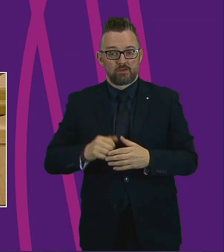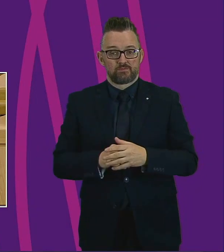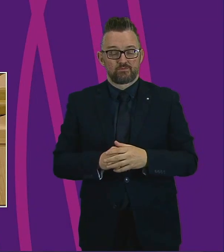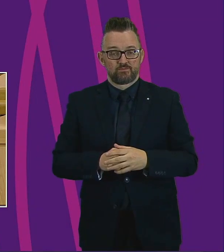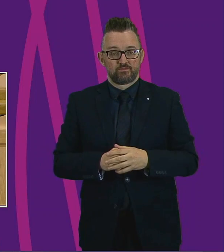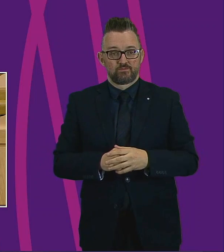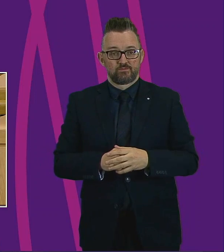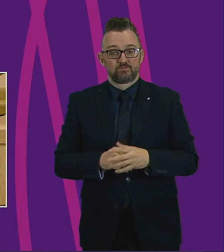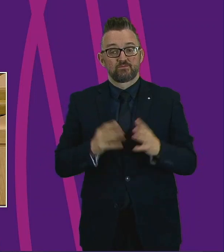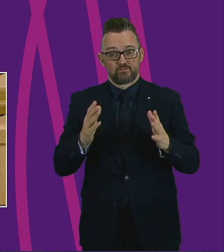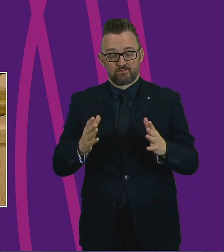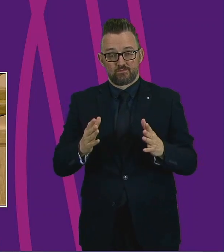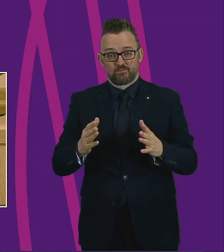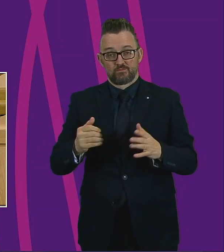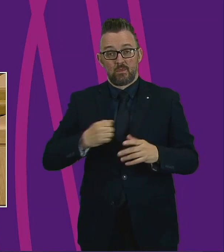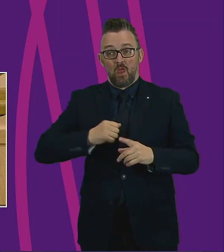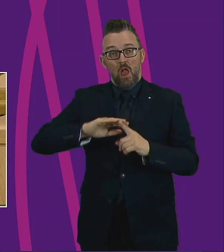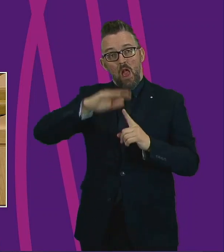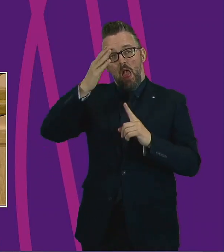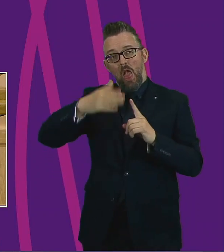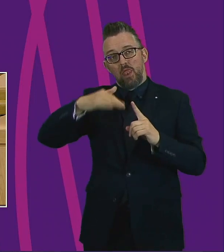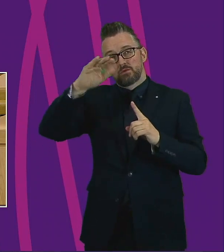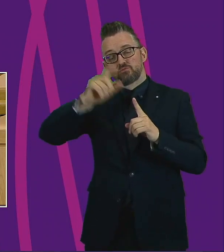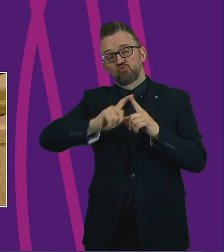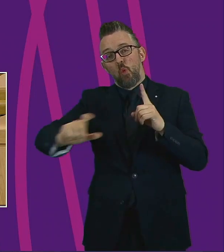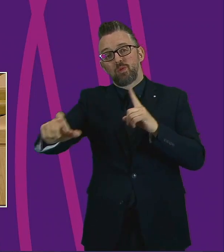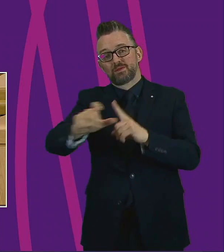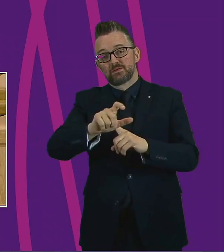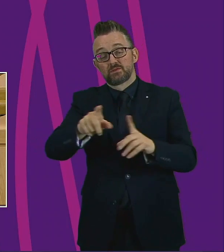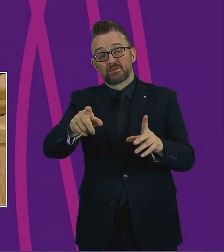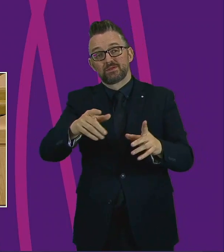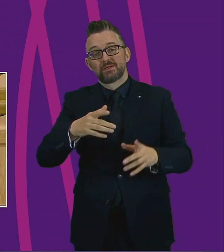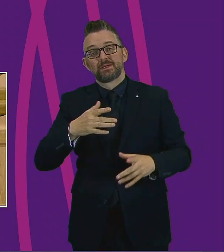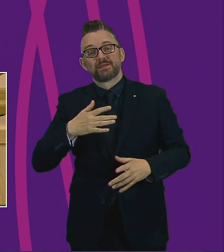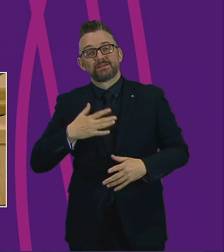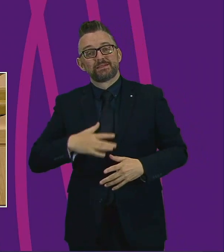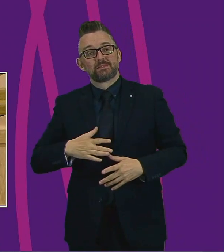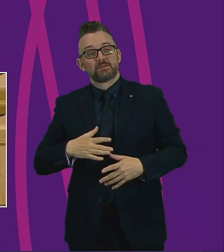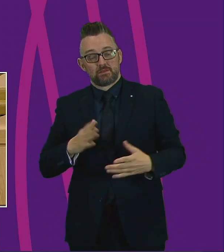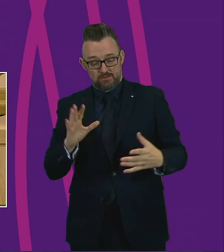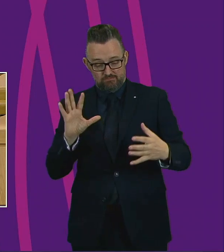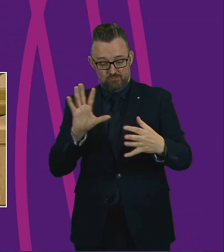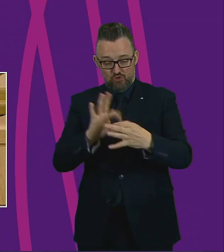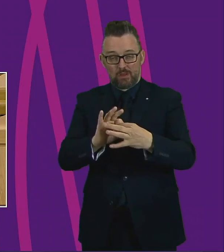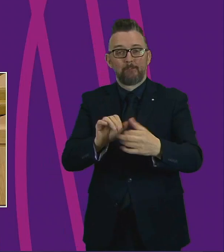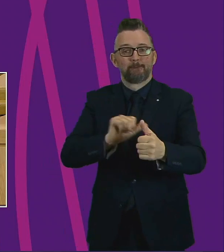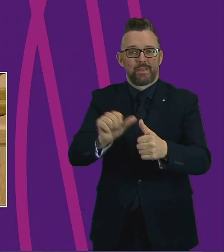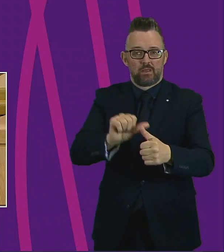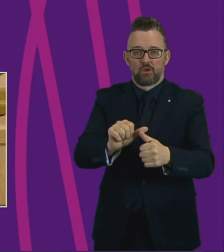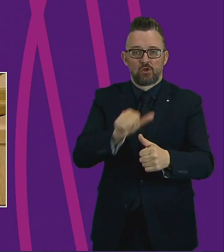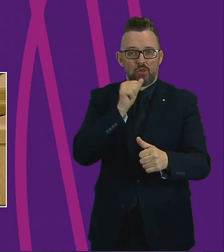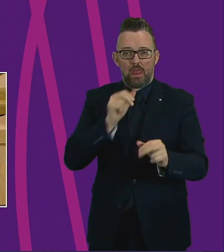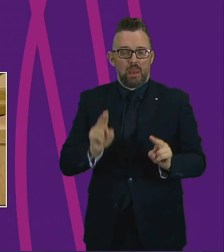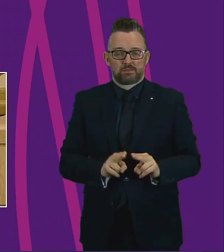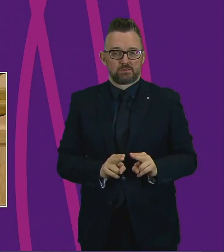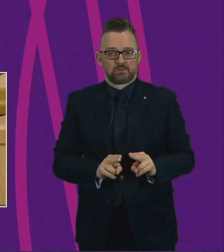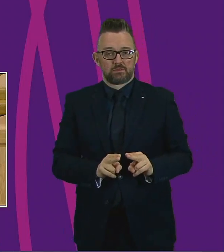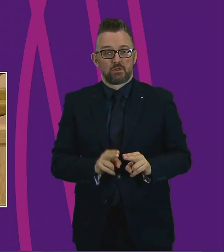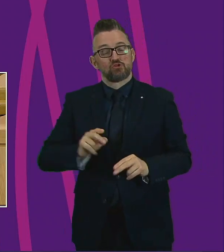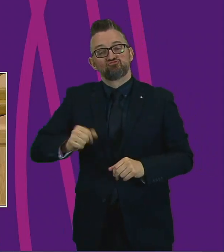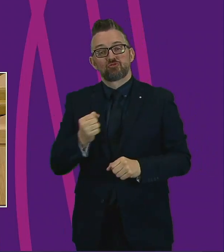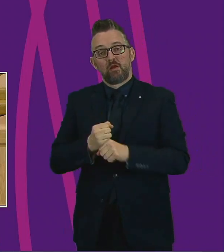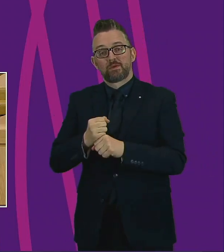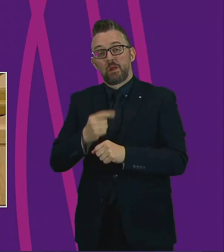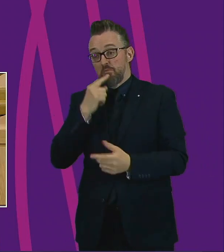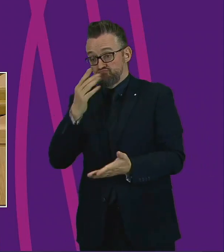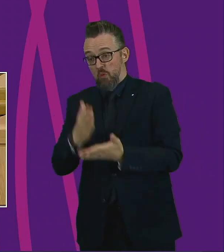Presiding officer, our Highland communities require better connectivity, not less. The Scottish Government does need to deliver on what